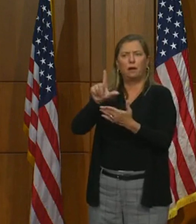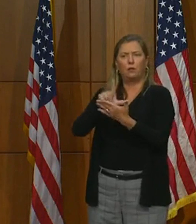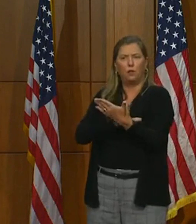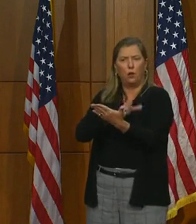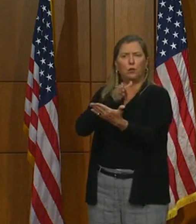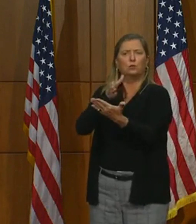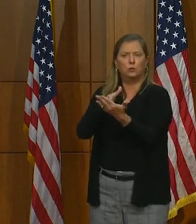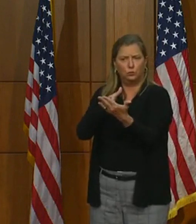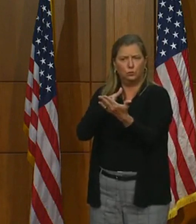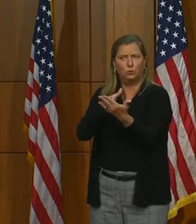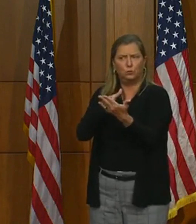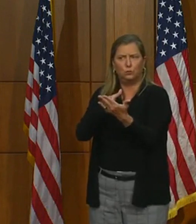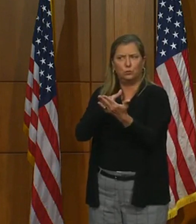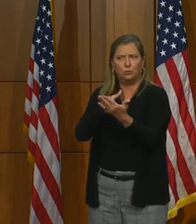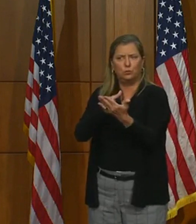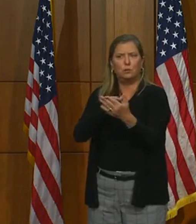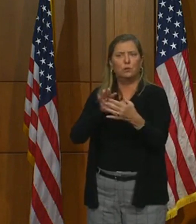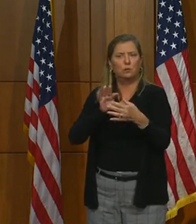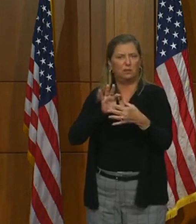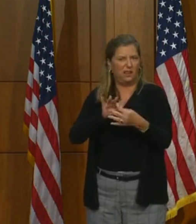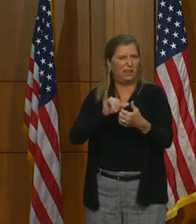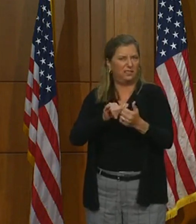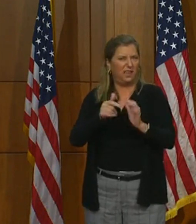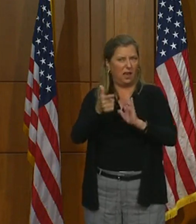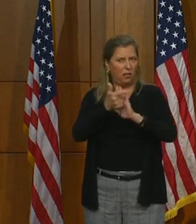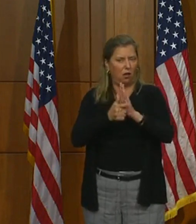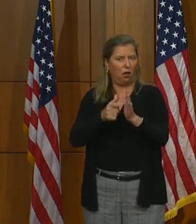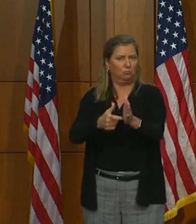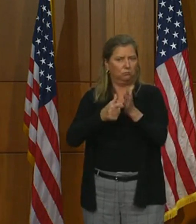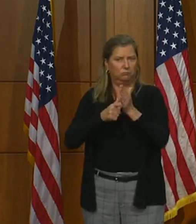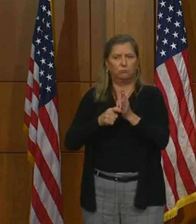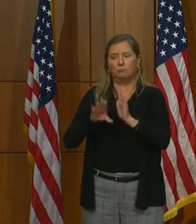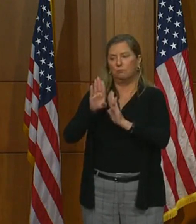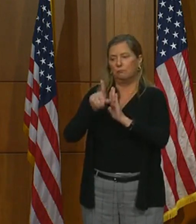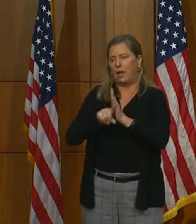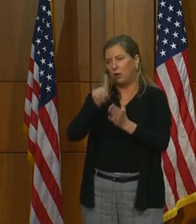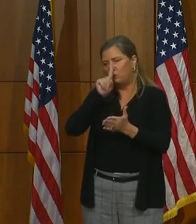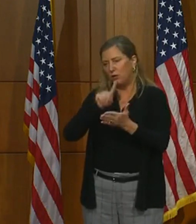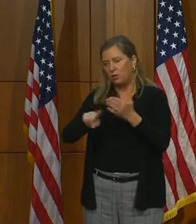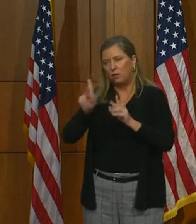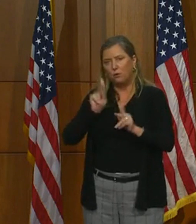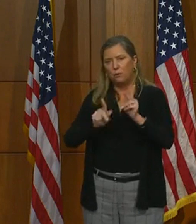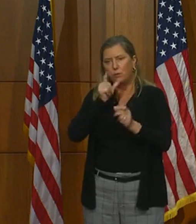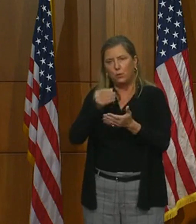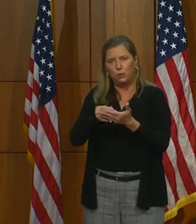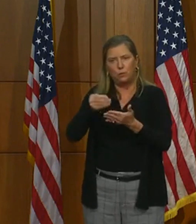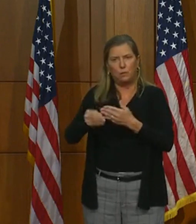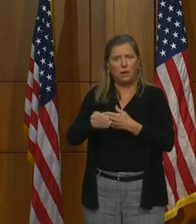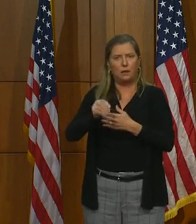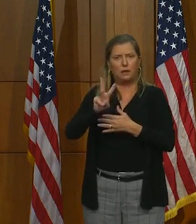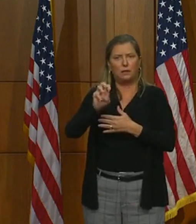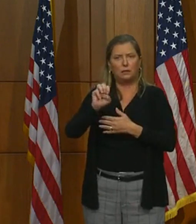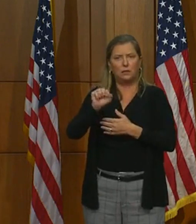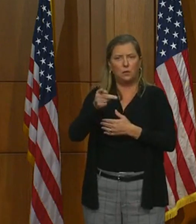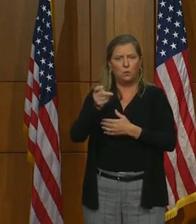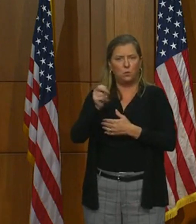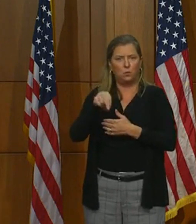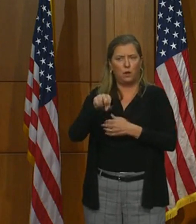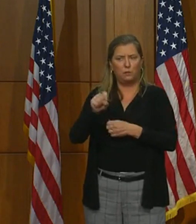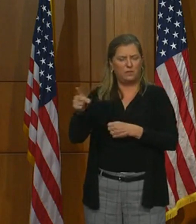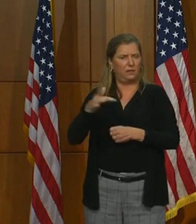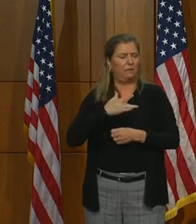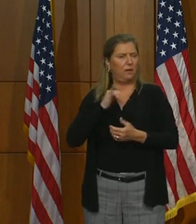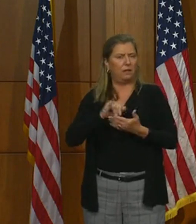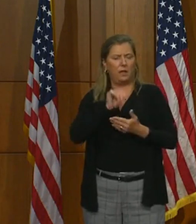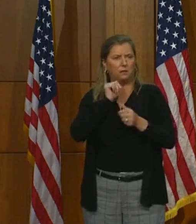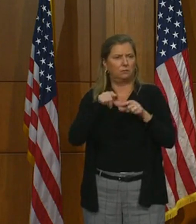signed law on requiring background checks for those who are purchasing weapons, and they see that as unconstitutional.